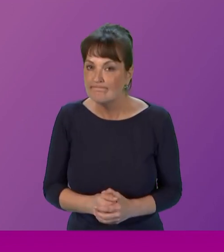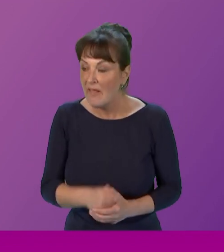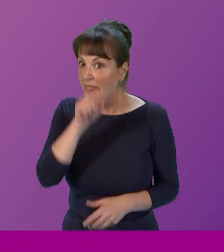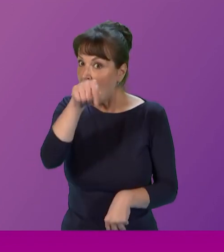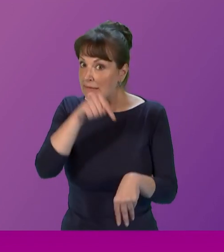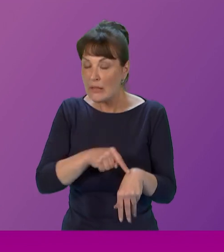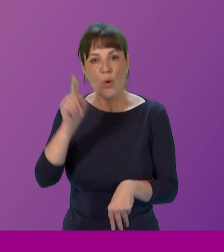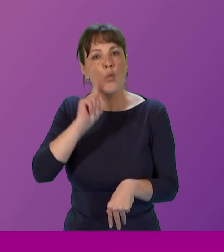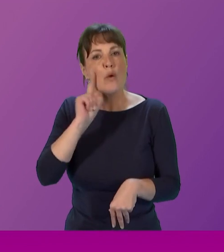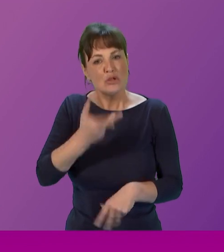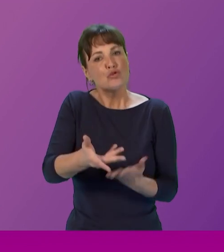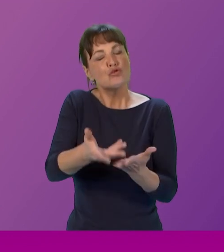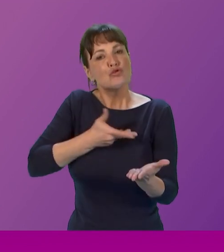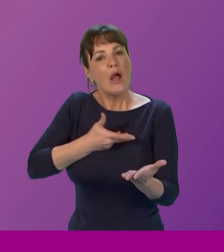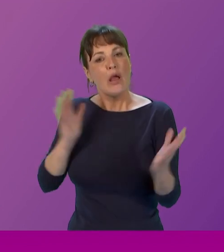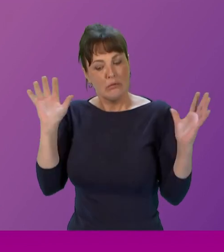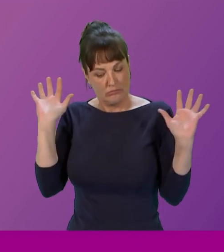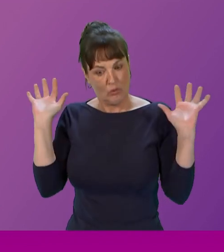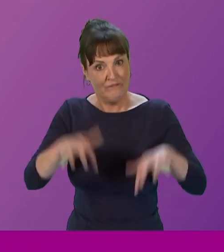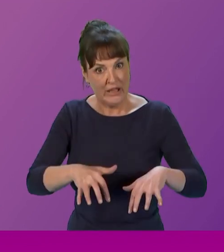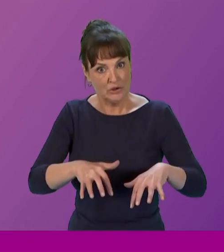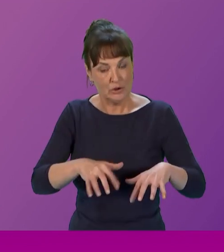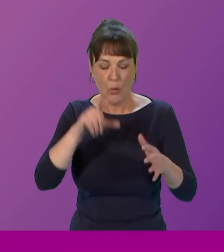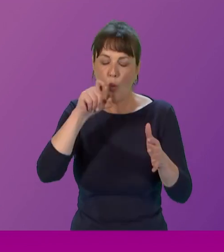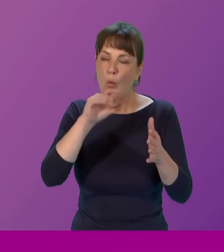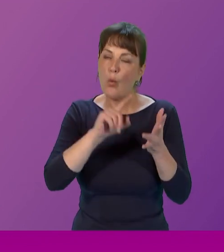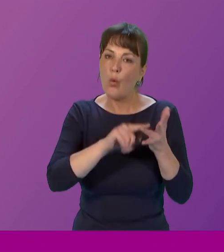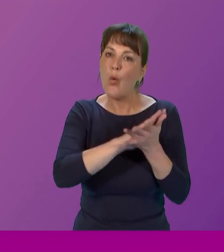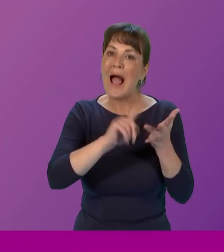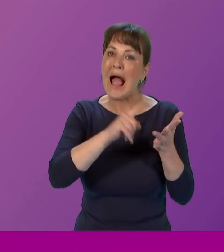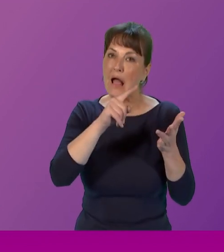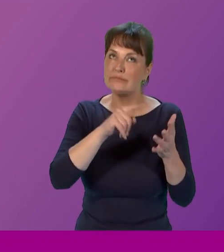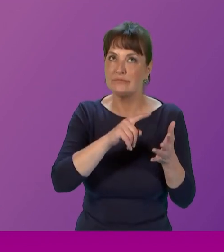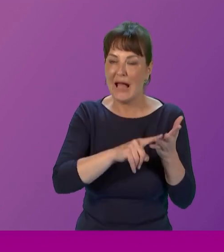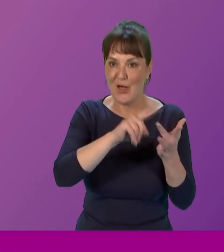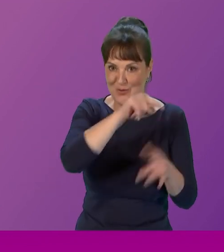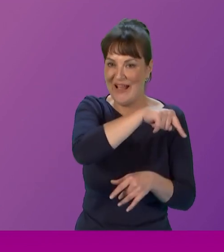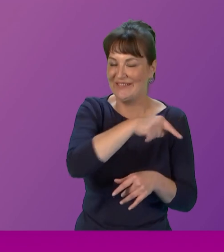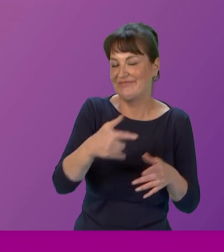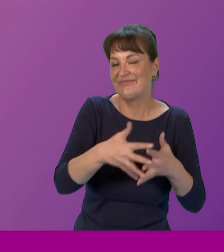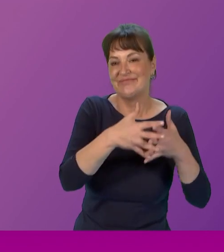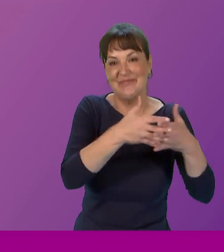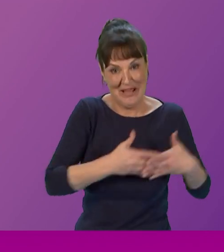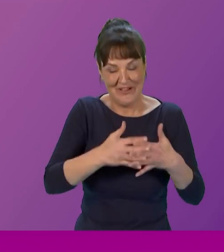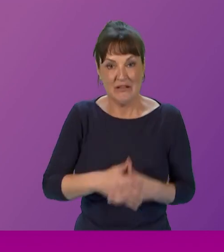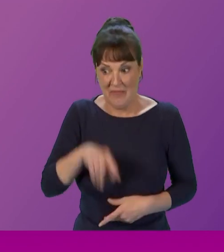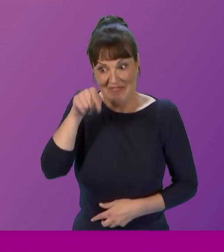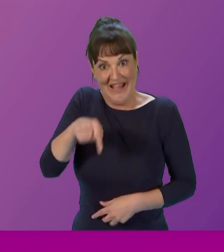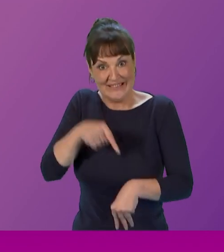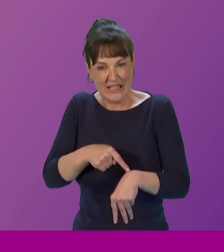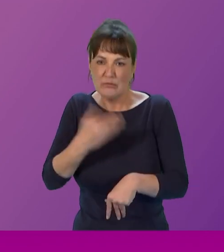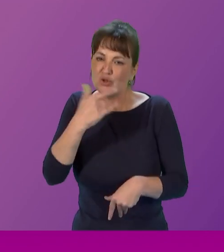convention in ekron ohio in the united states while male hecklers invoking stereotypical images of womanhood